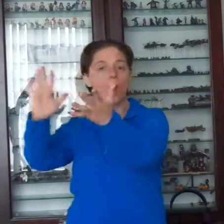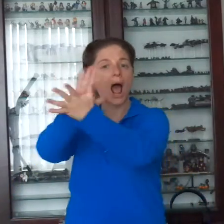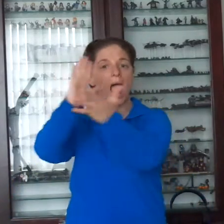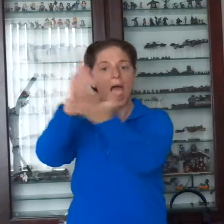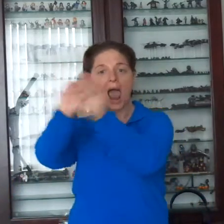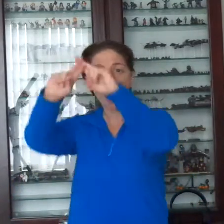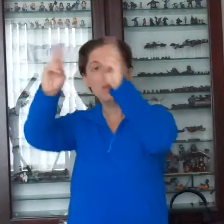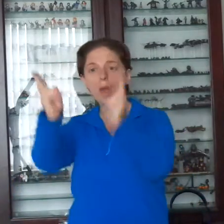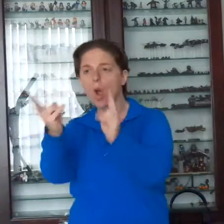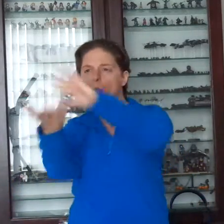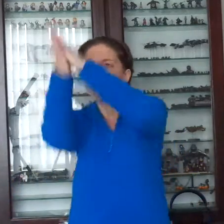me,